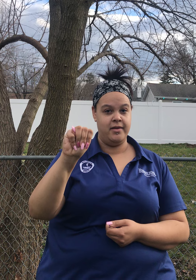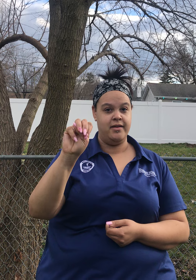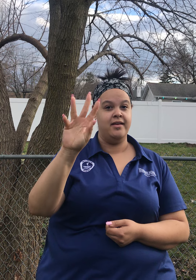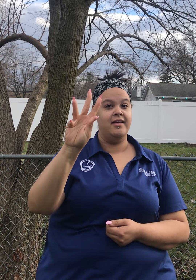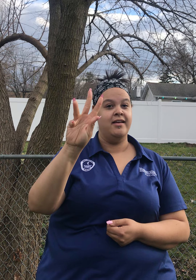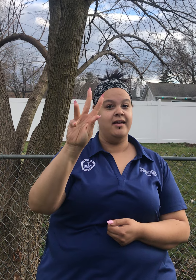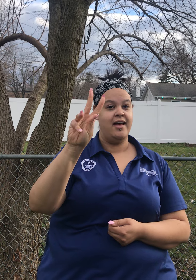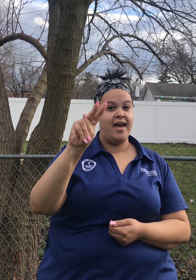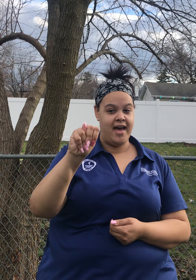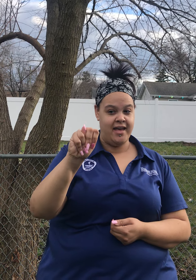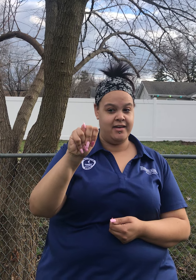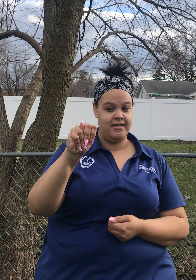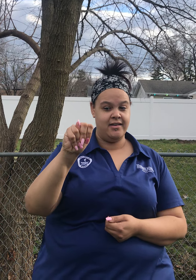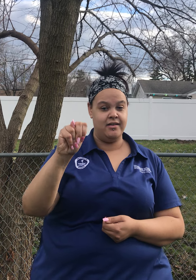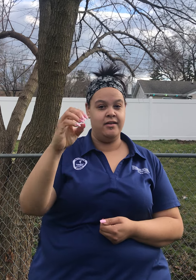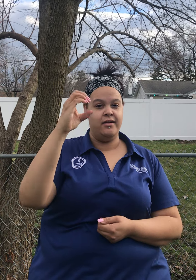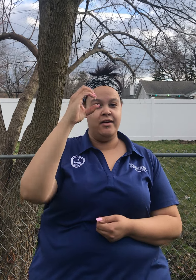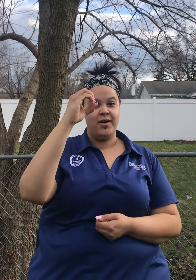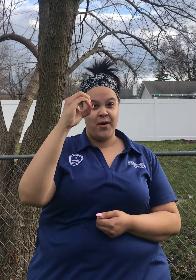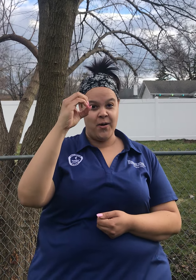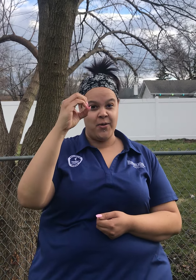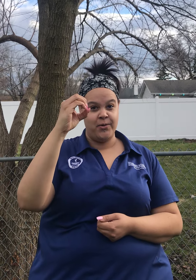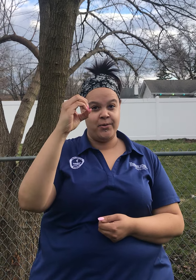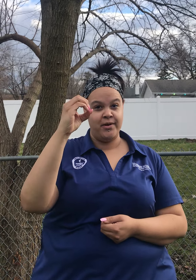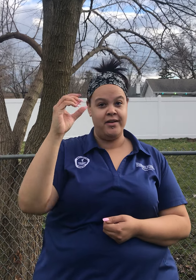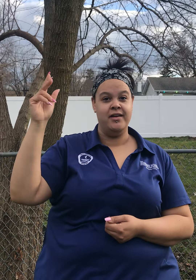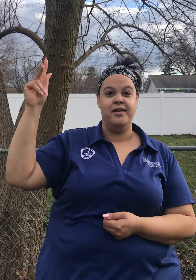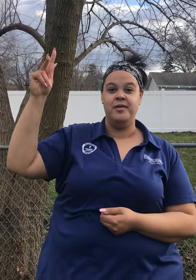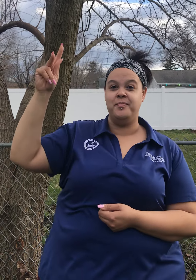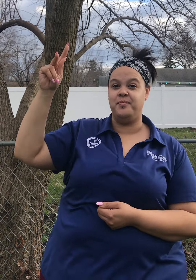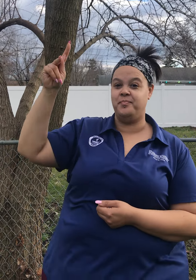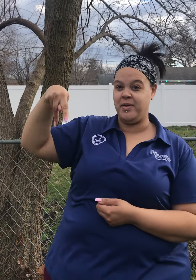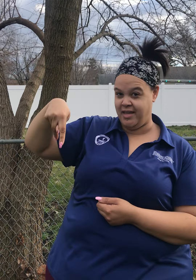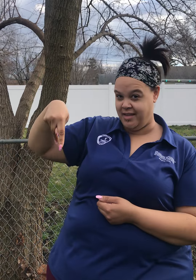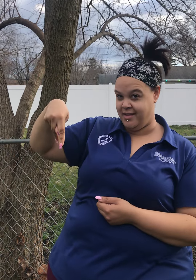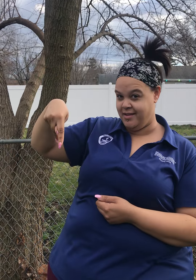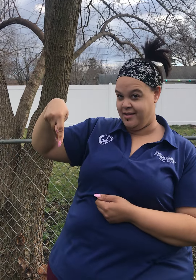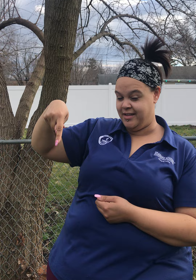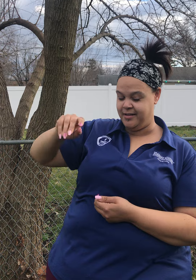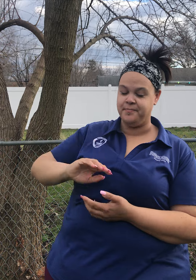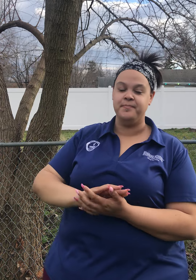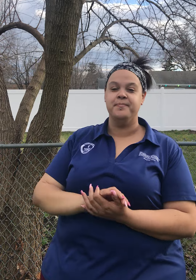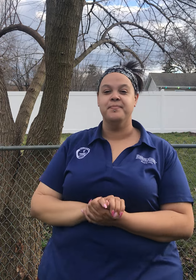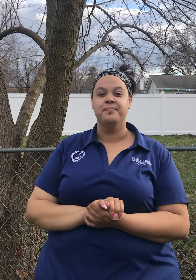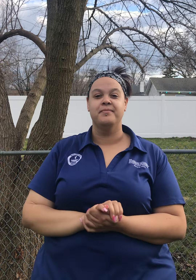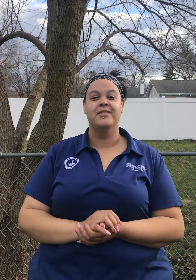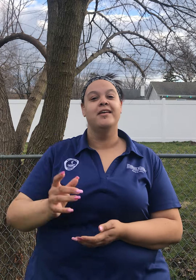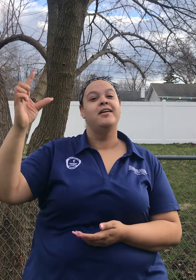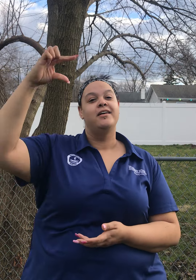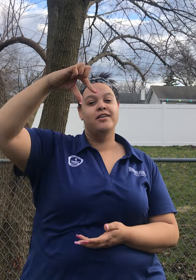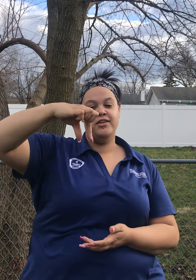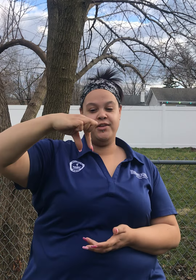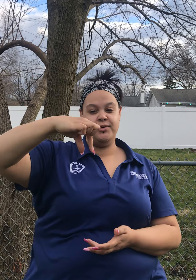N O P Q